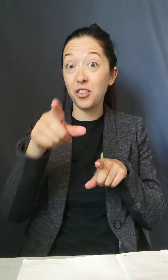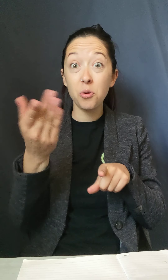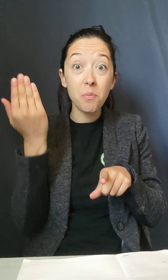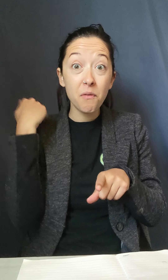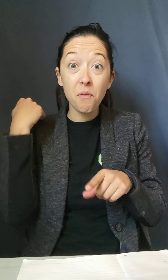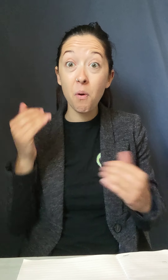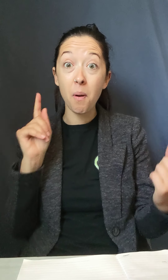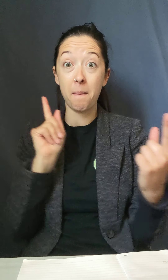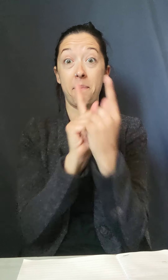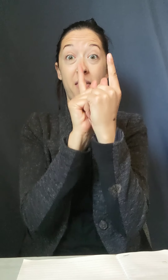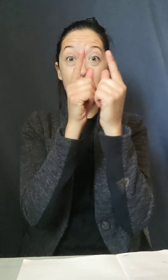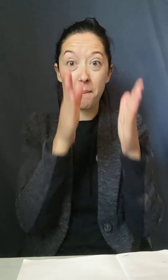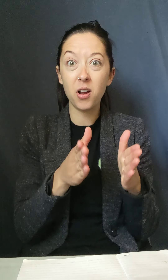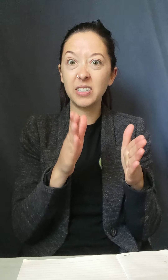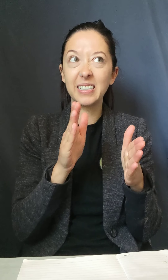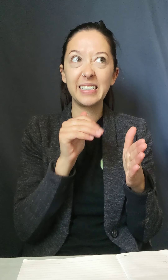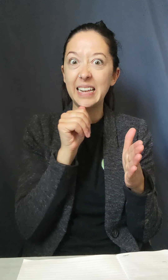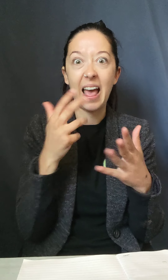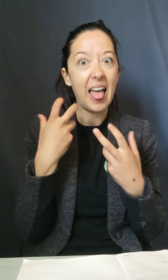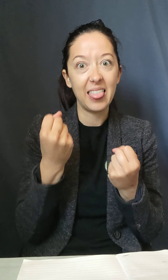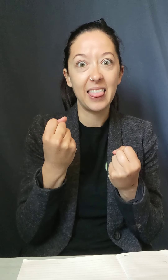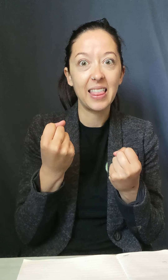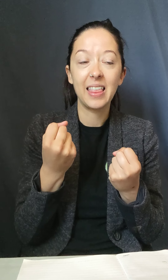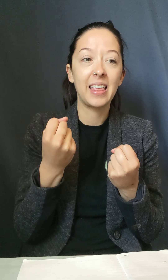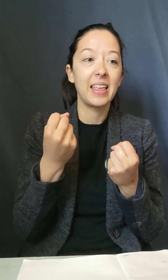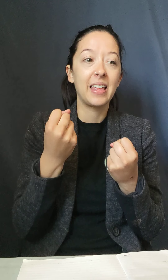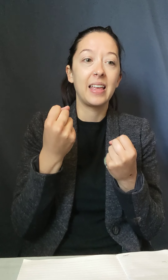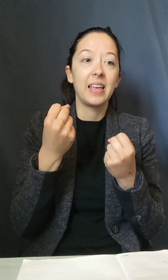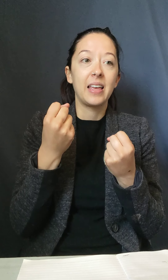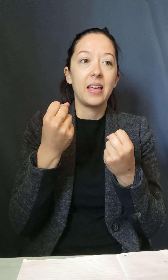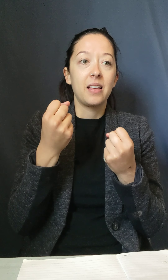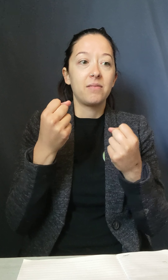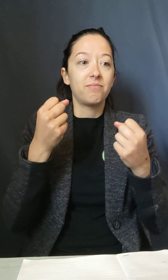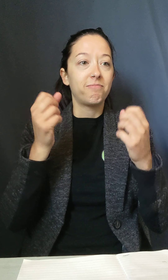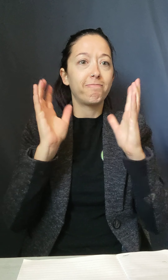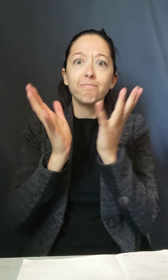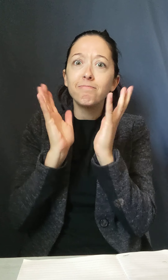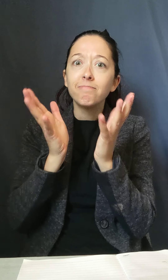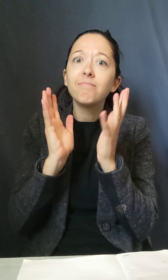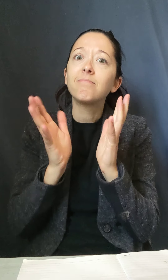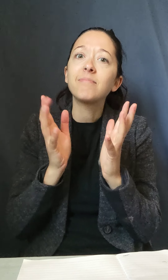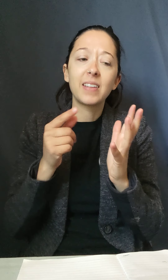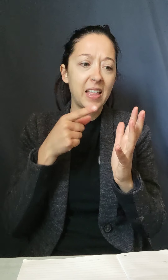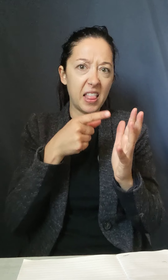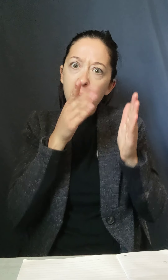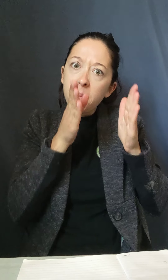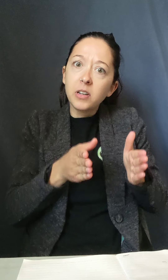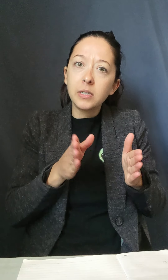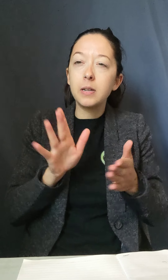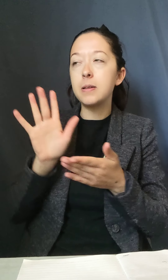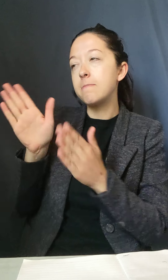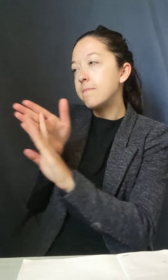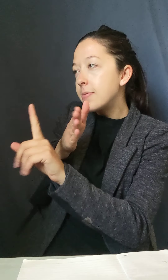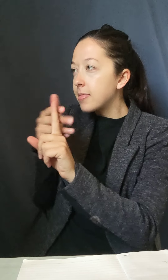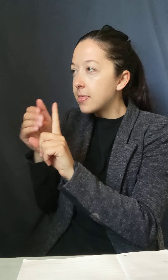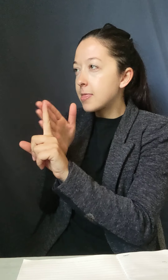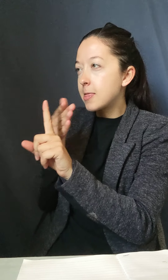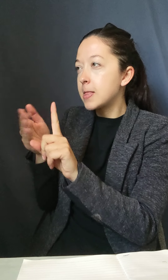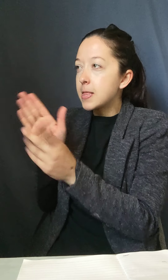you got sucked in and then maybe afterward you just felt awful. Maybe like you didn't even understand what happened or